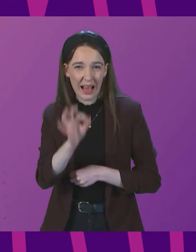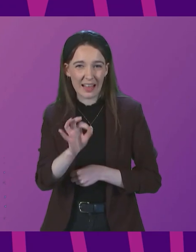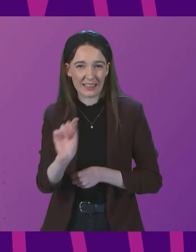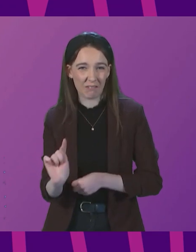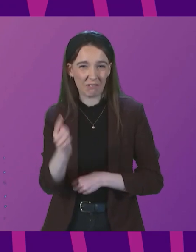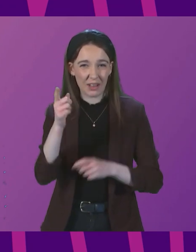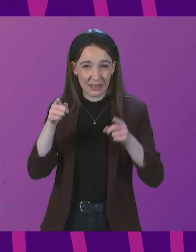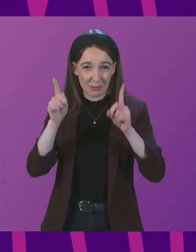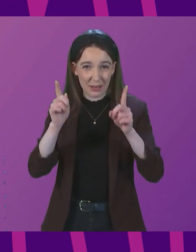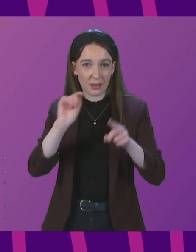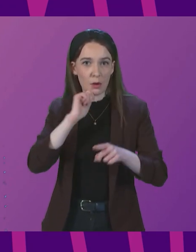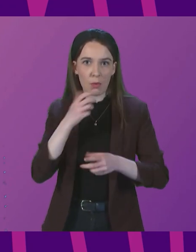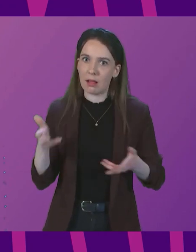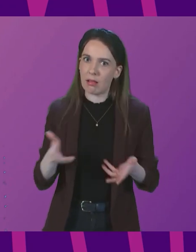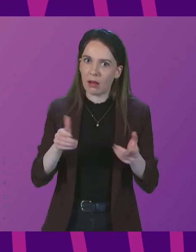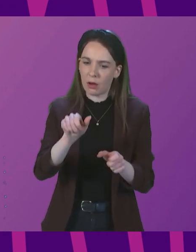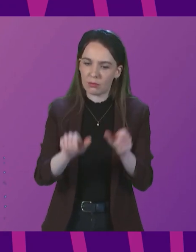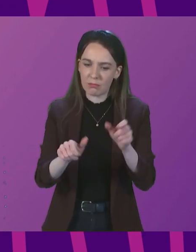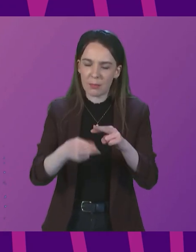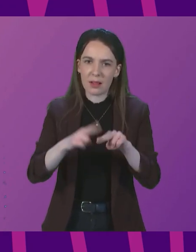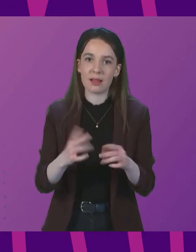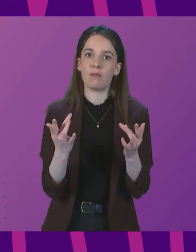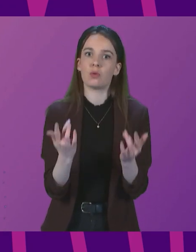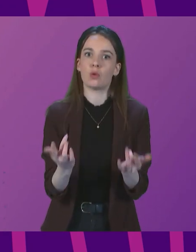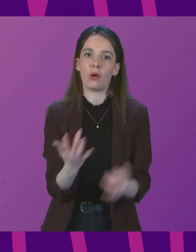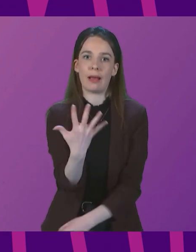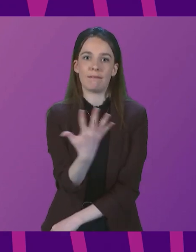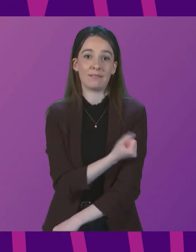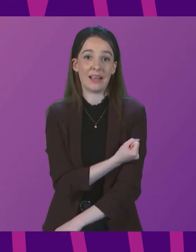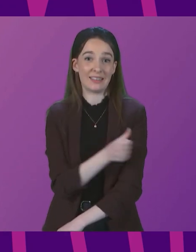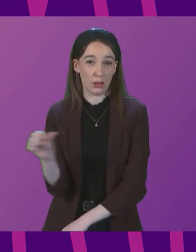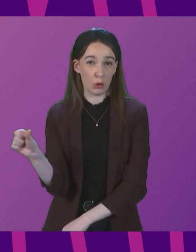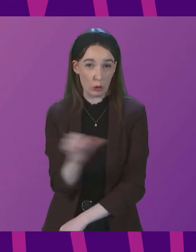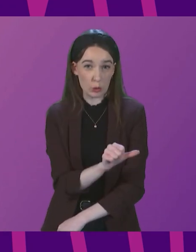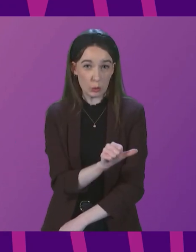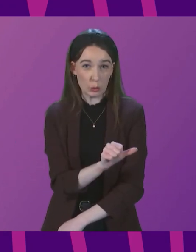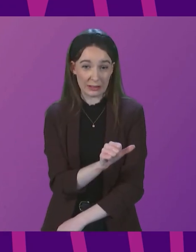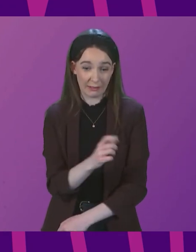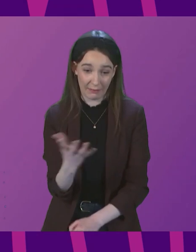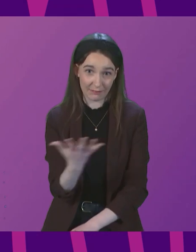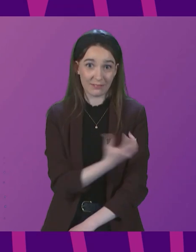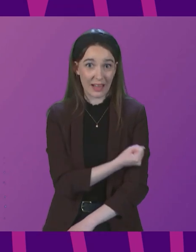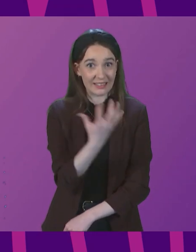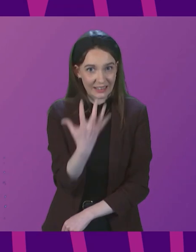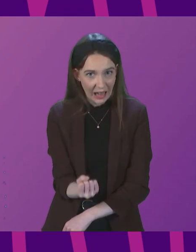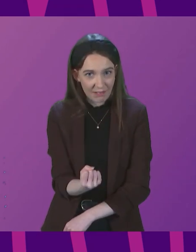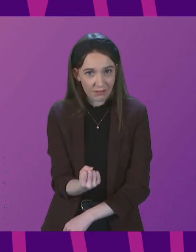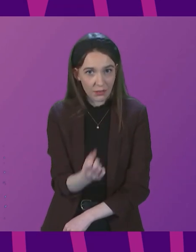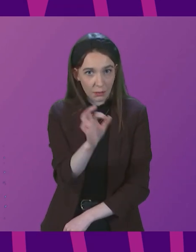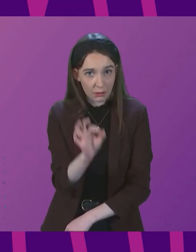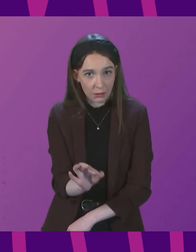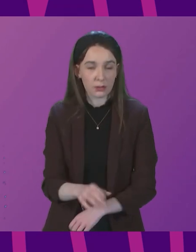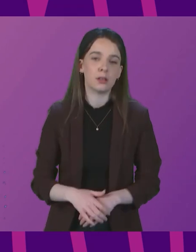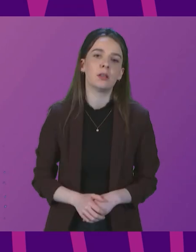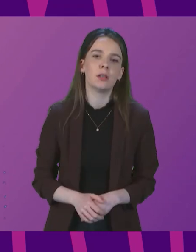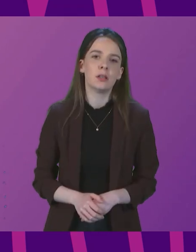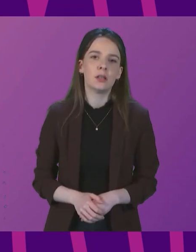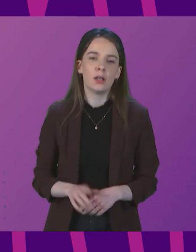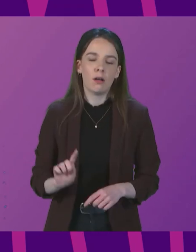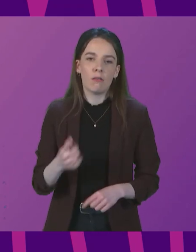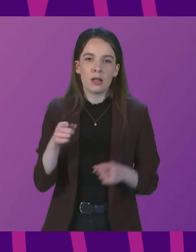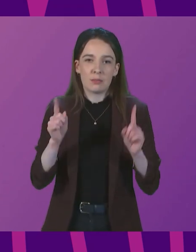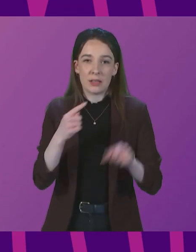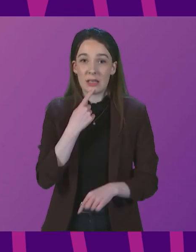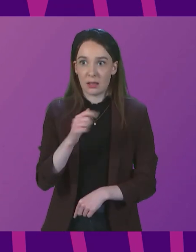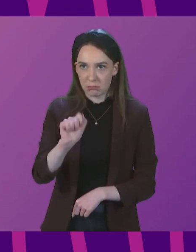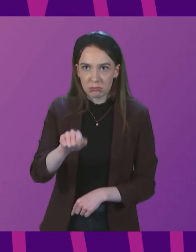anyone who has not yet had the vaccine to come forward and do so? First Minister. Yes, I would very strongly give that encouragement.